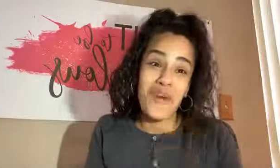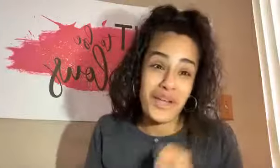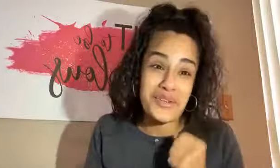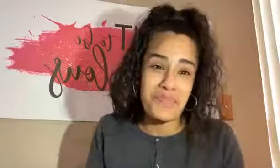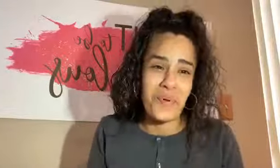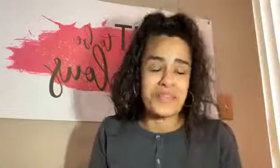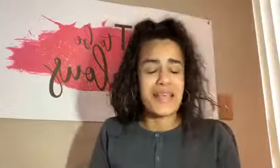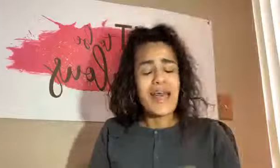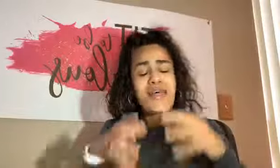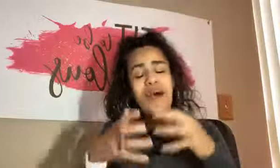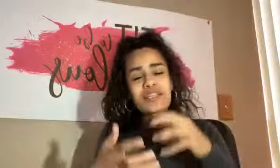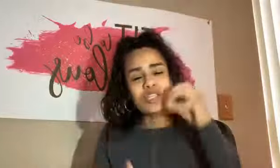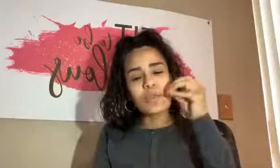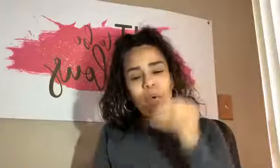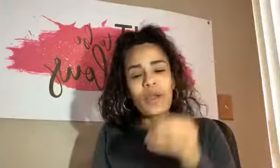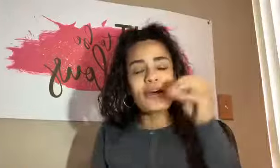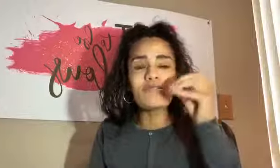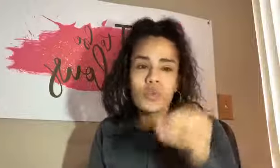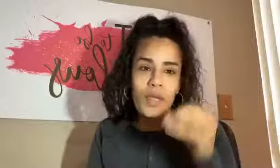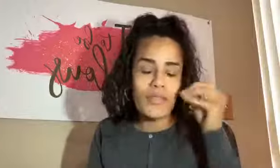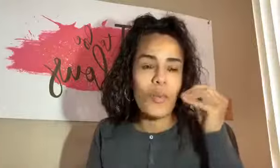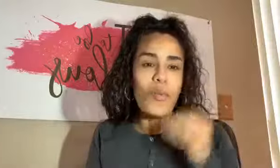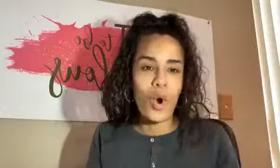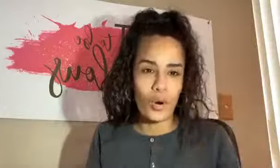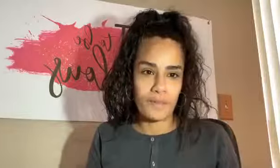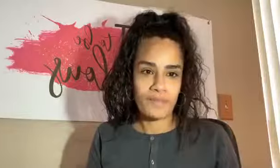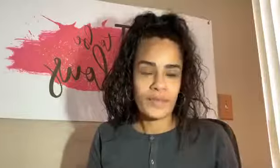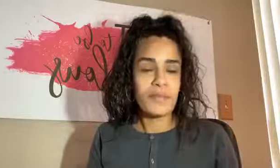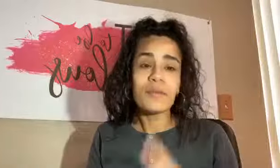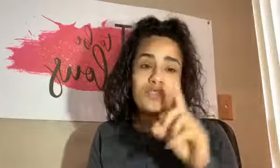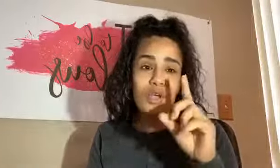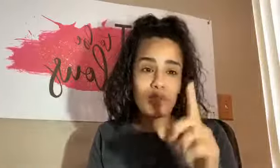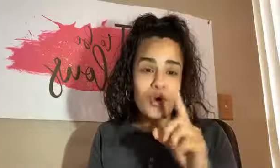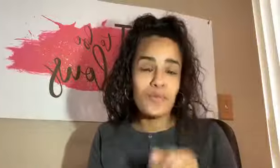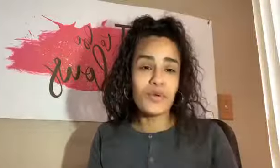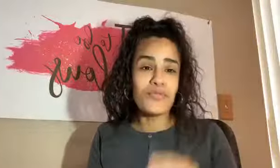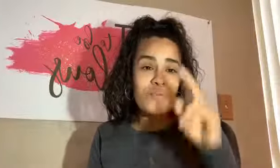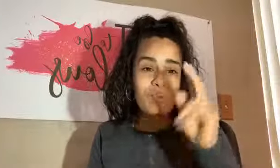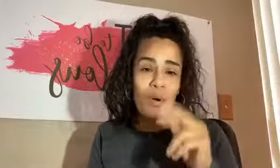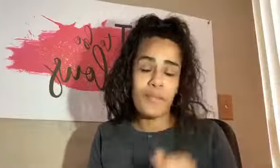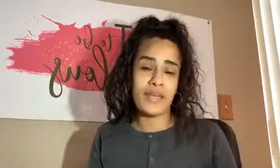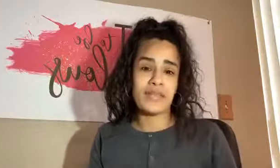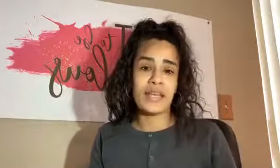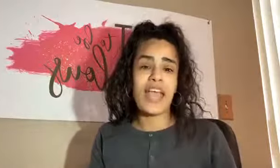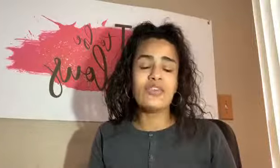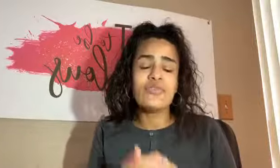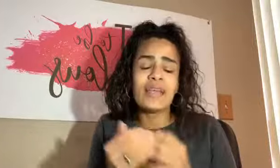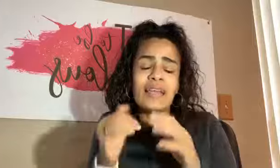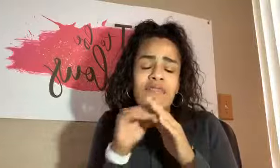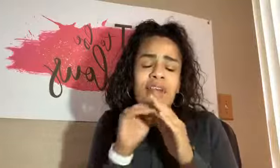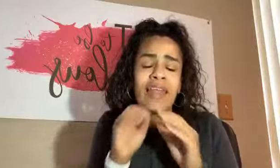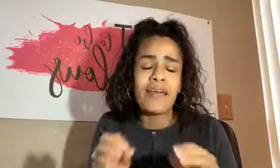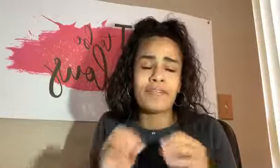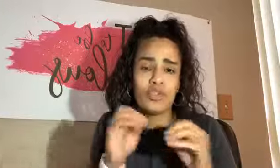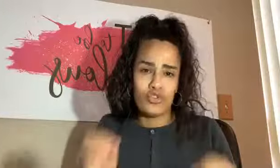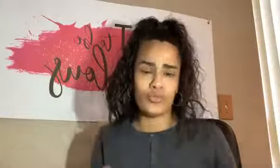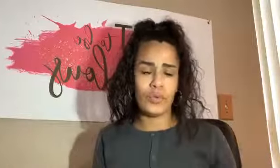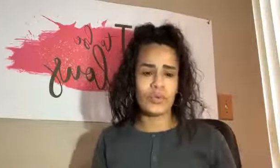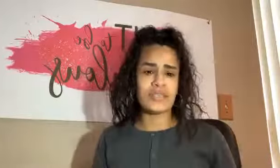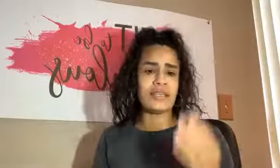find your boss. That's the point of doing the work because you're beautiful. You're amazing and you can live the life that you truly want to